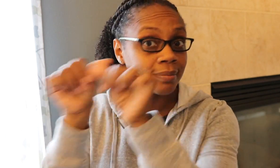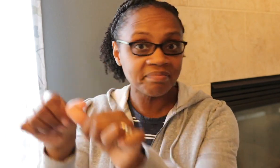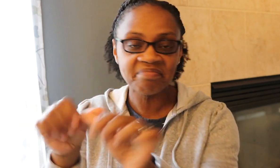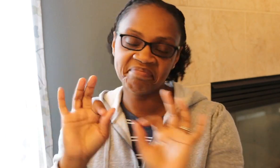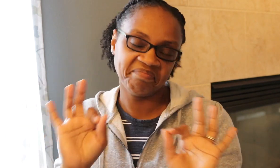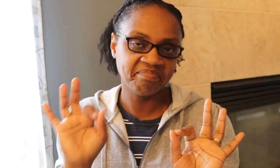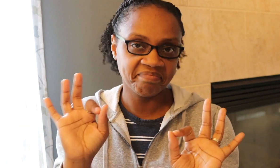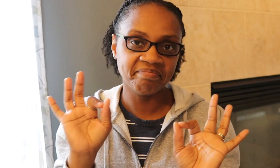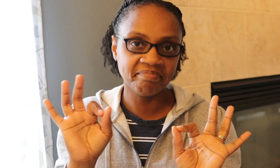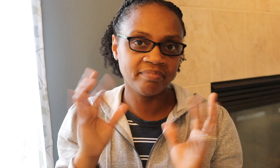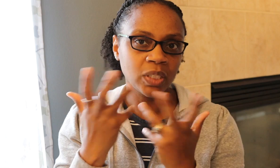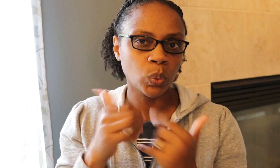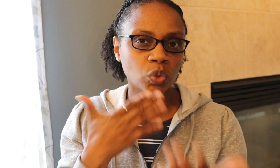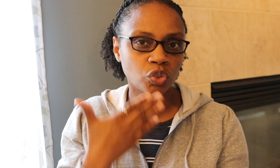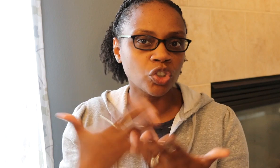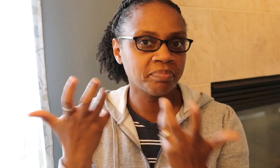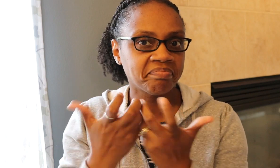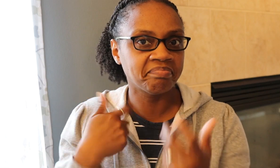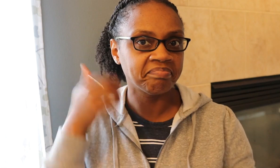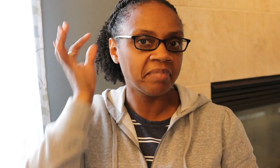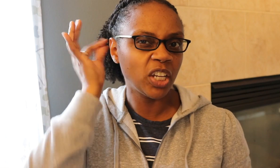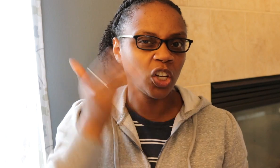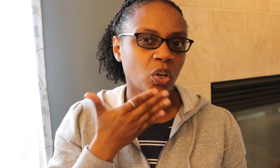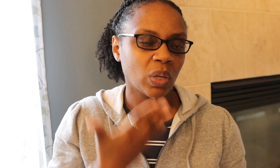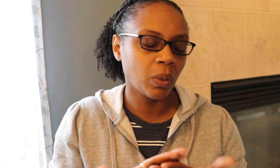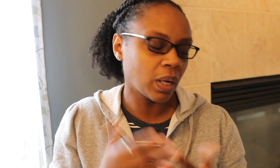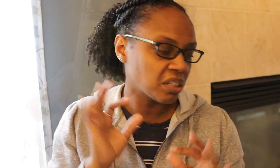in my long-term twists, but the combo works pretty good.